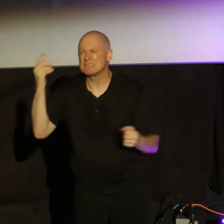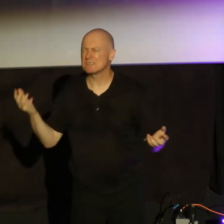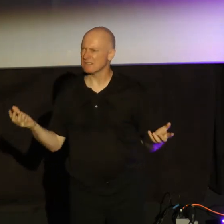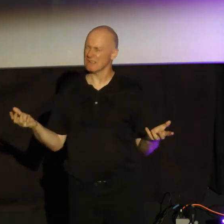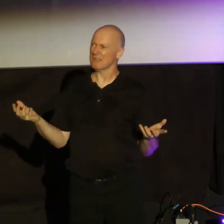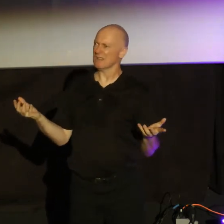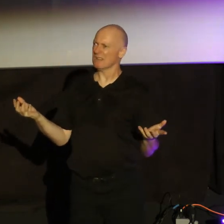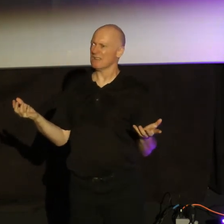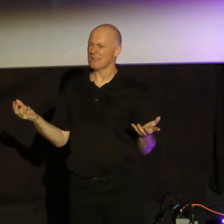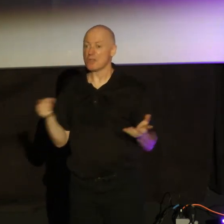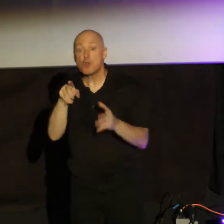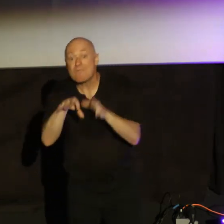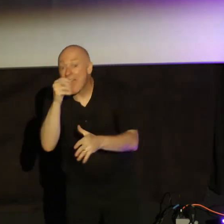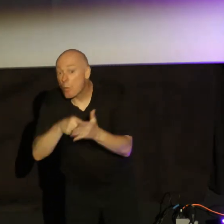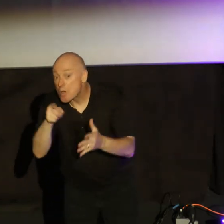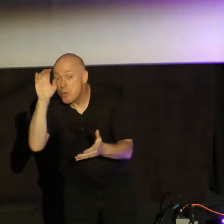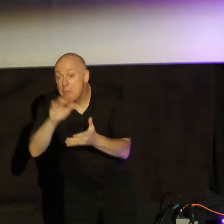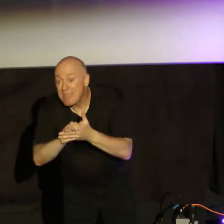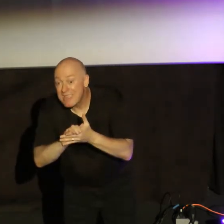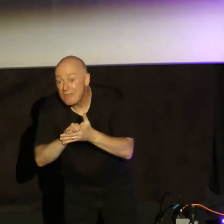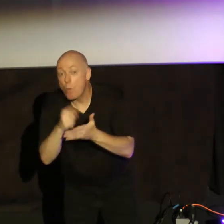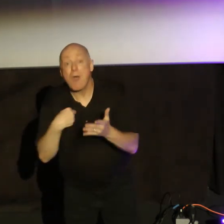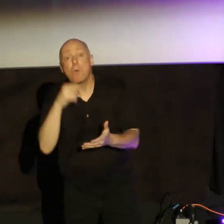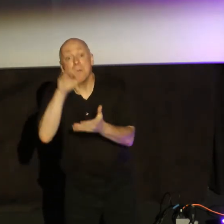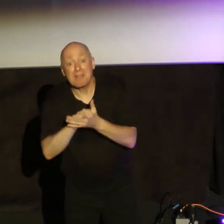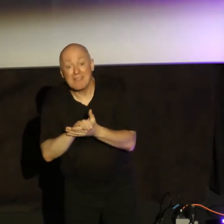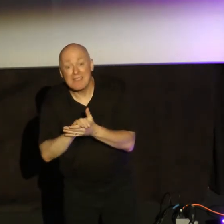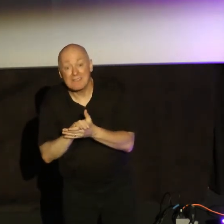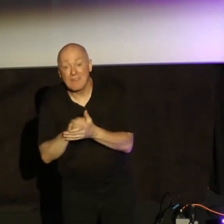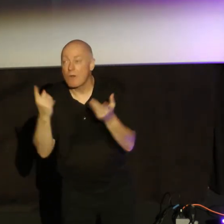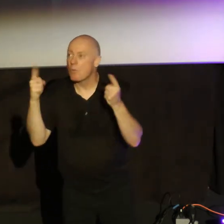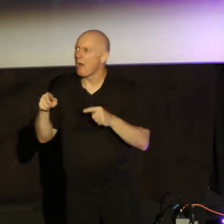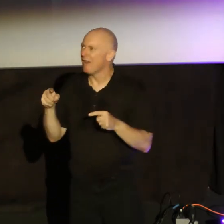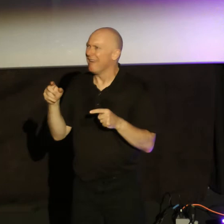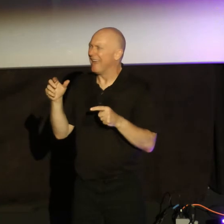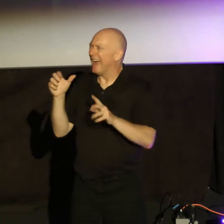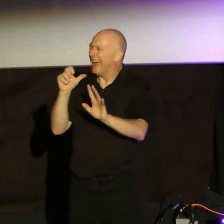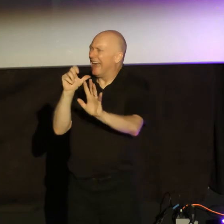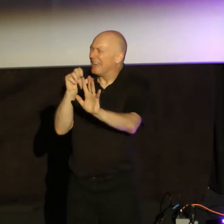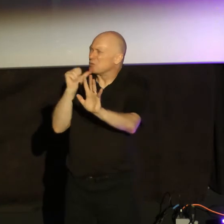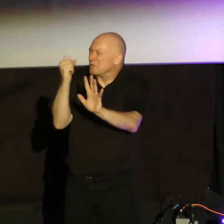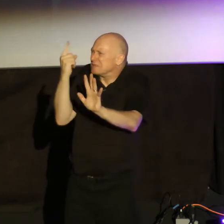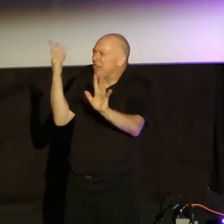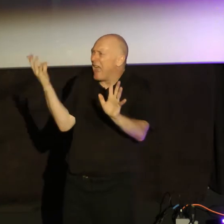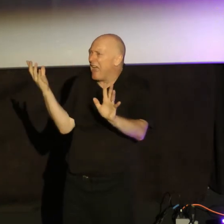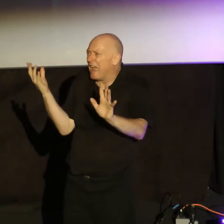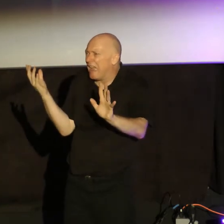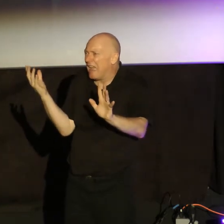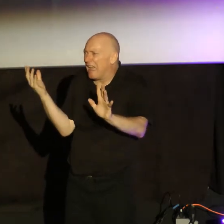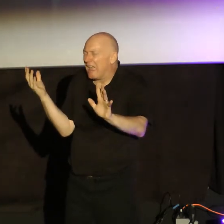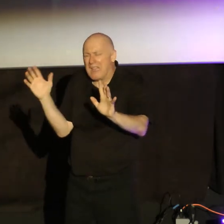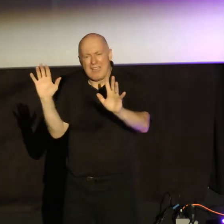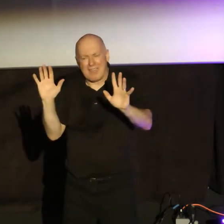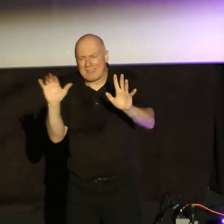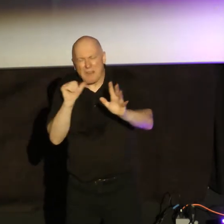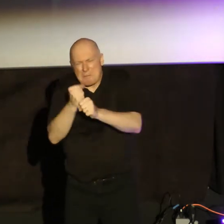what you believe and what we believe when the heat's turned up, right? And when things are confusing and don't make sense